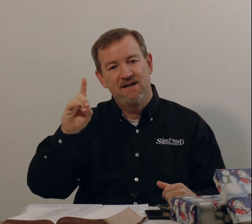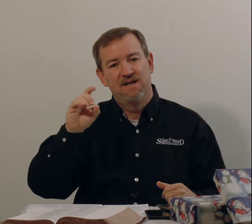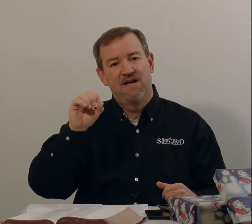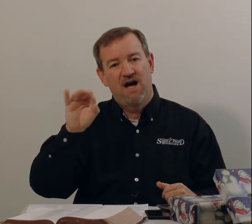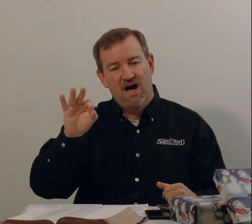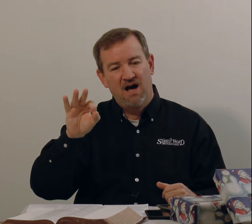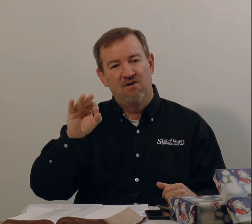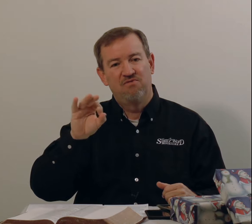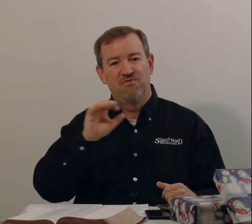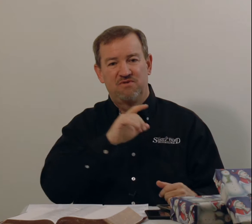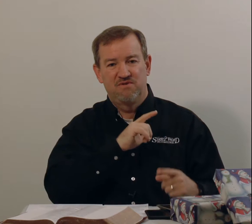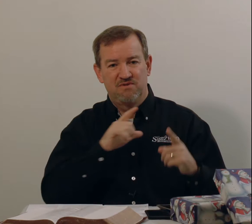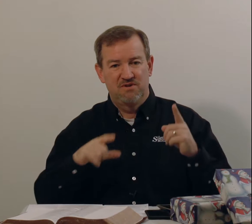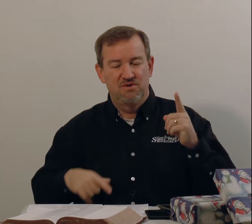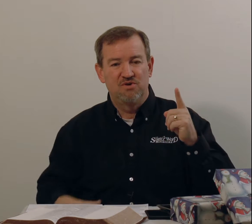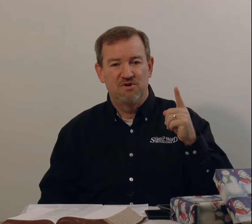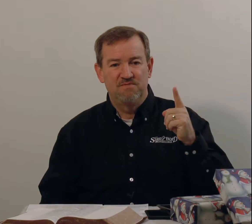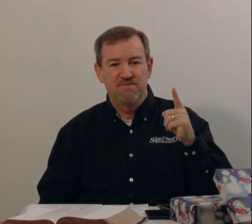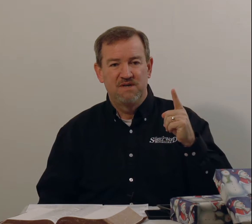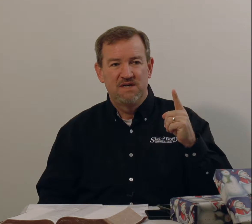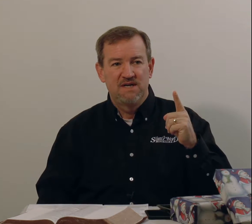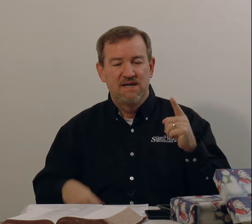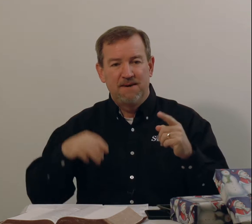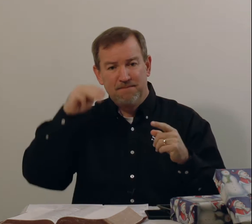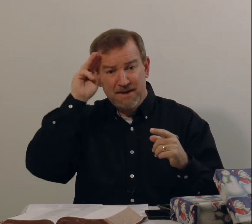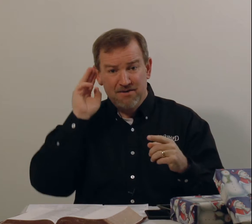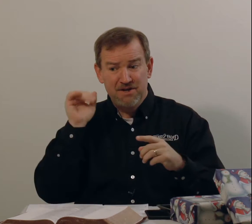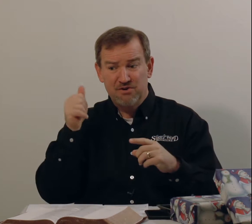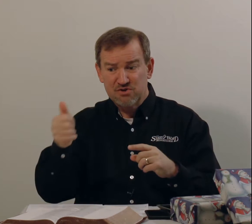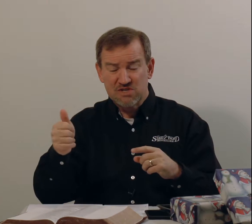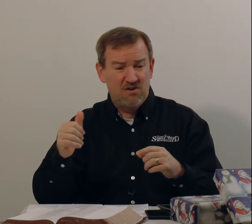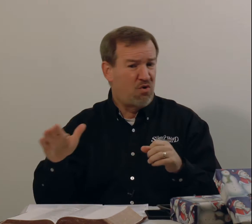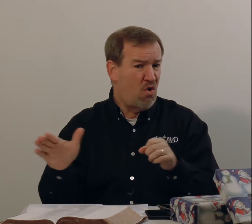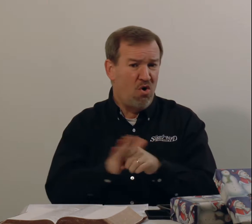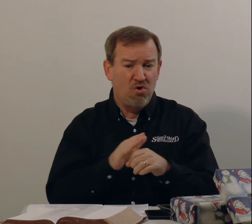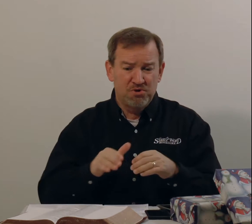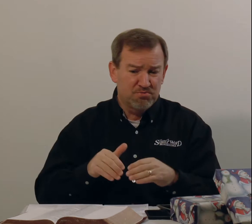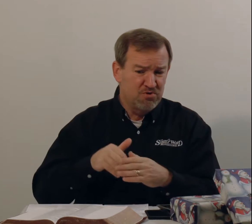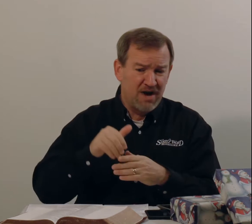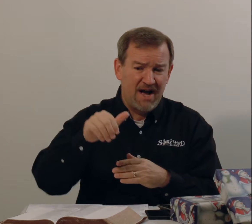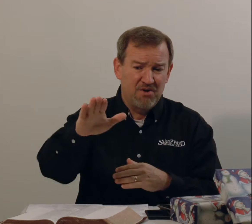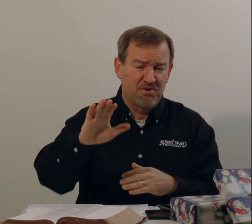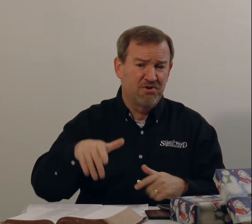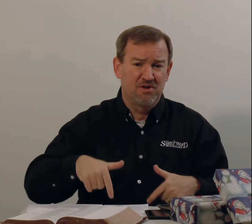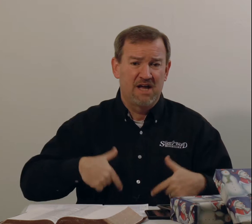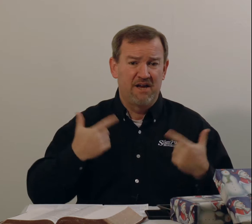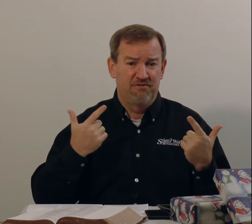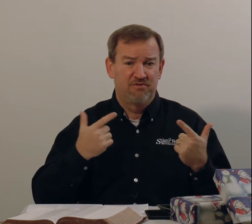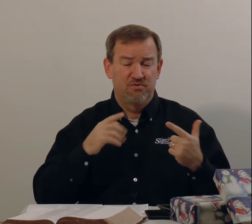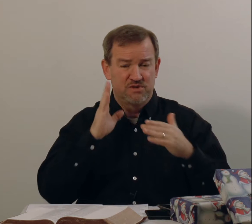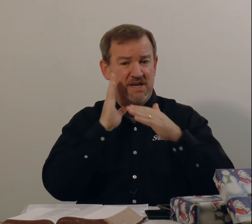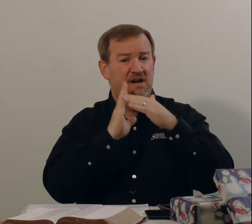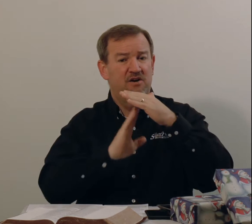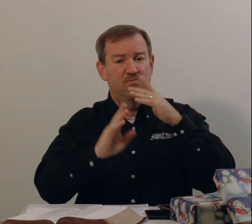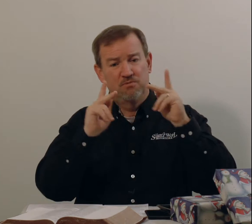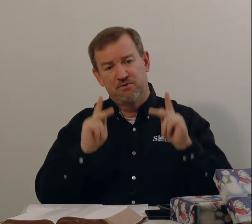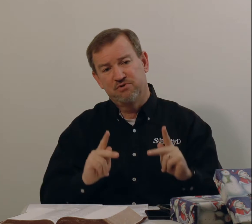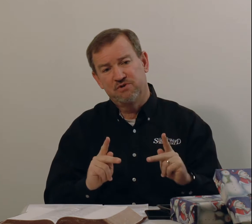of the Lord. Mary herself all throughout her life was a humble person.